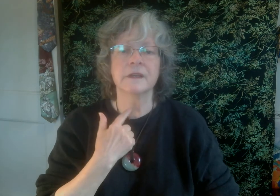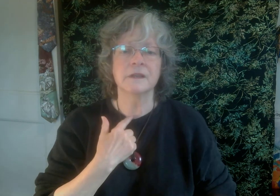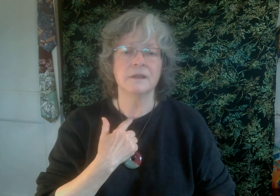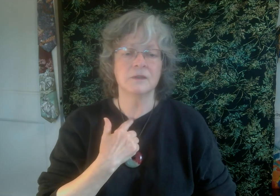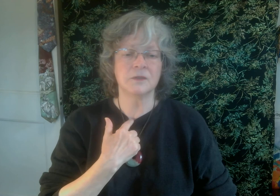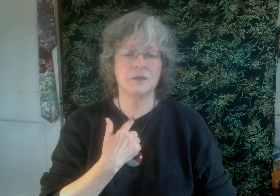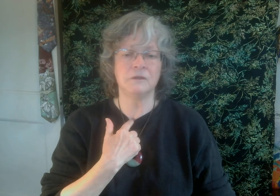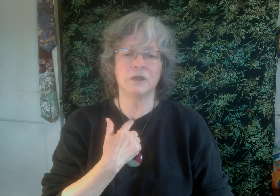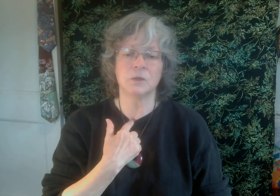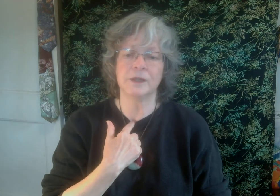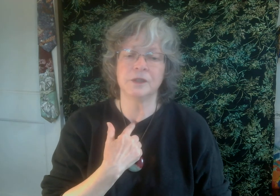CV 22.